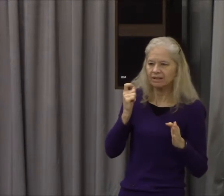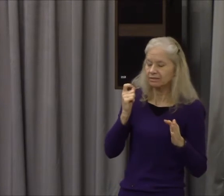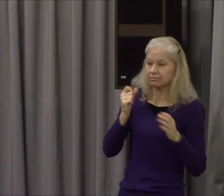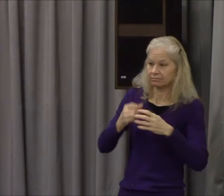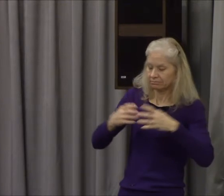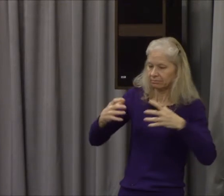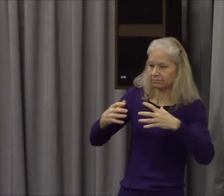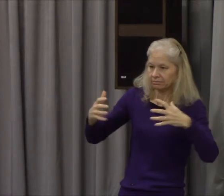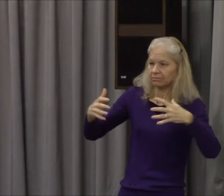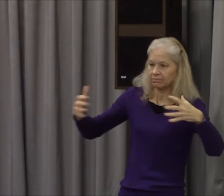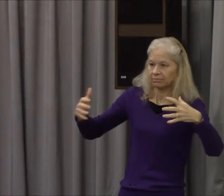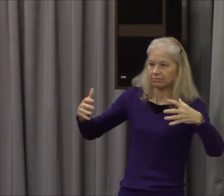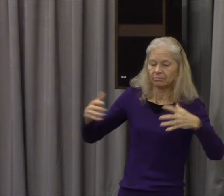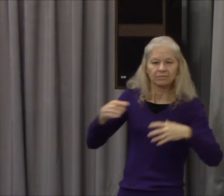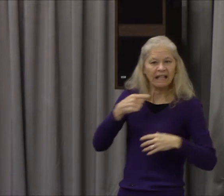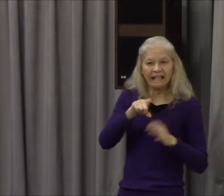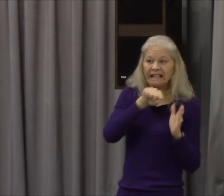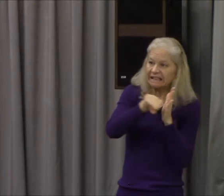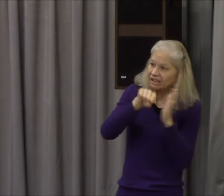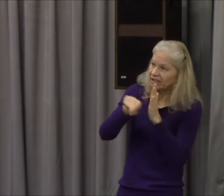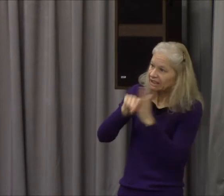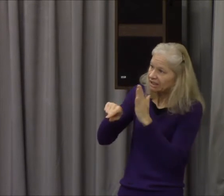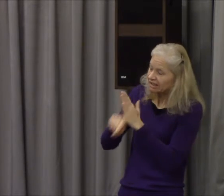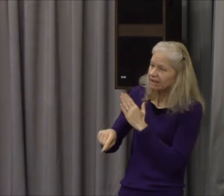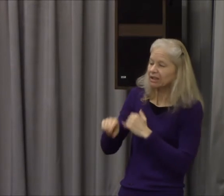who professed to be a Christian or only certain ones